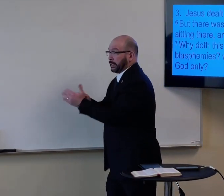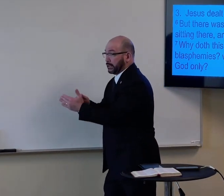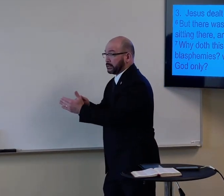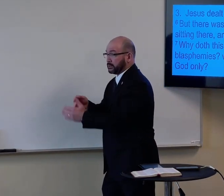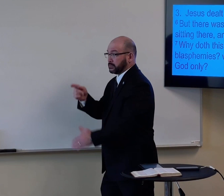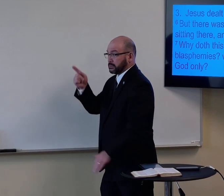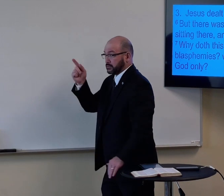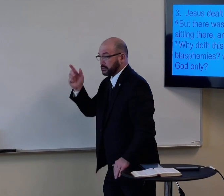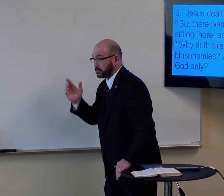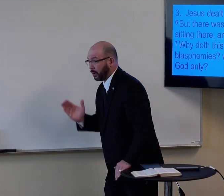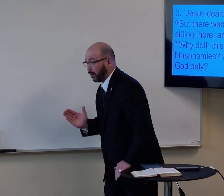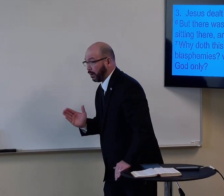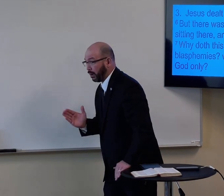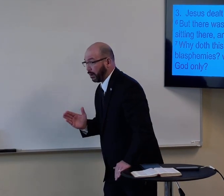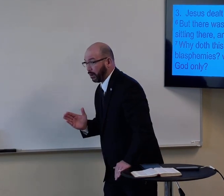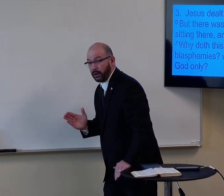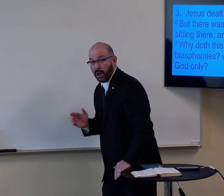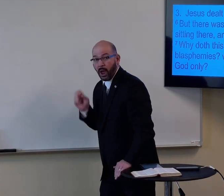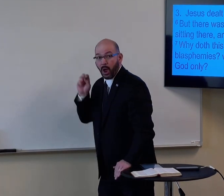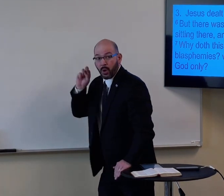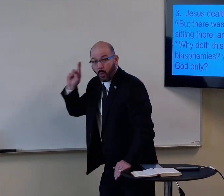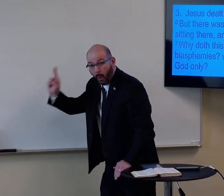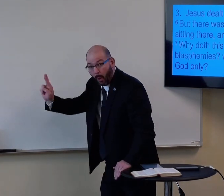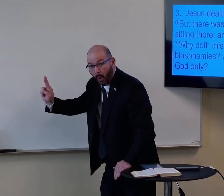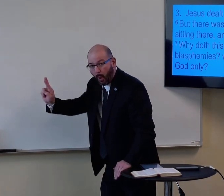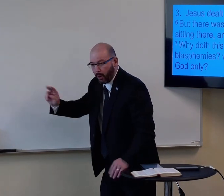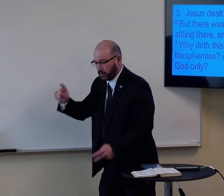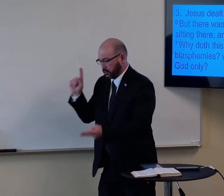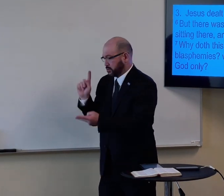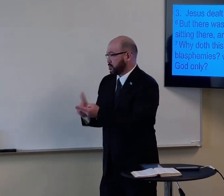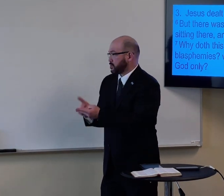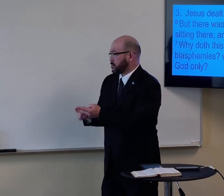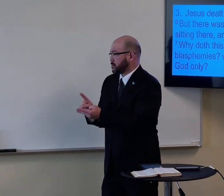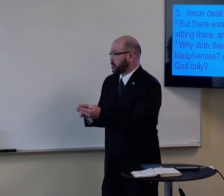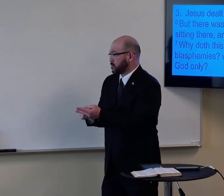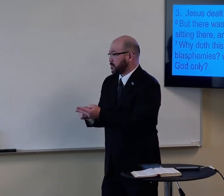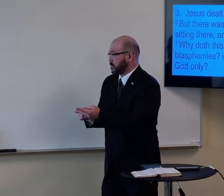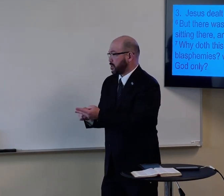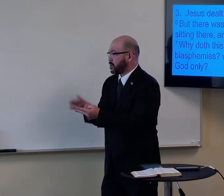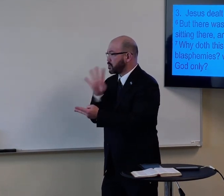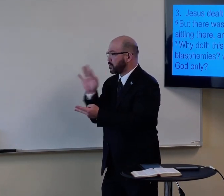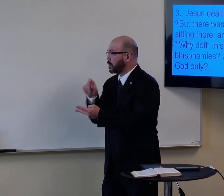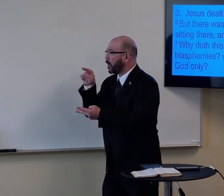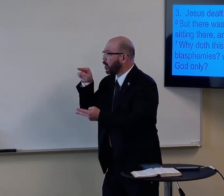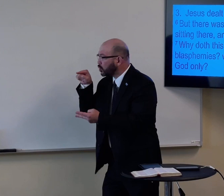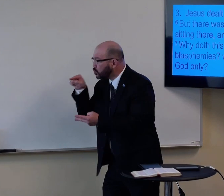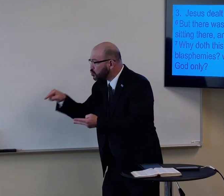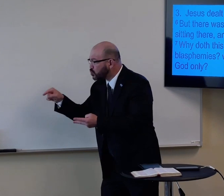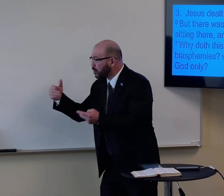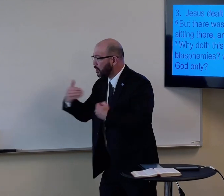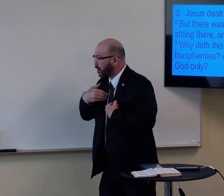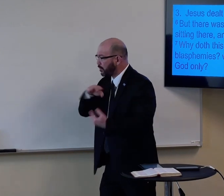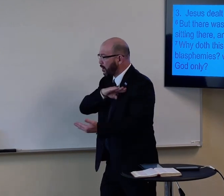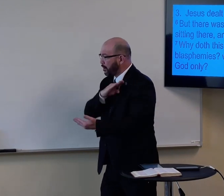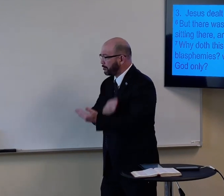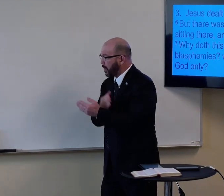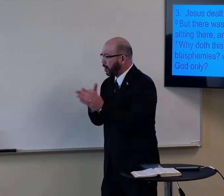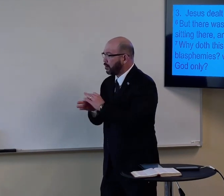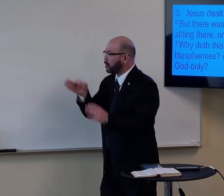One is to talk against God or the second one is to say that